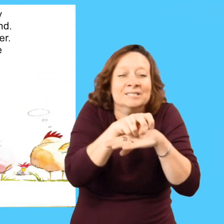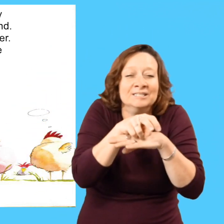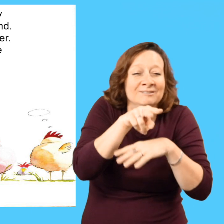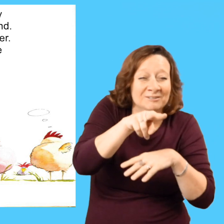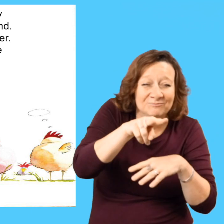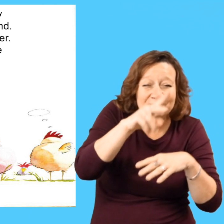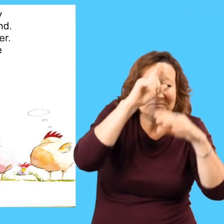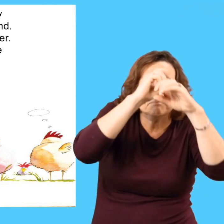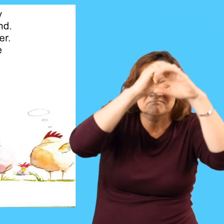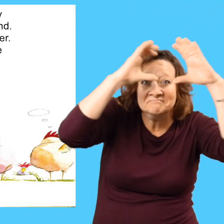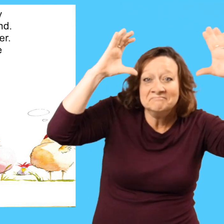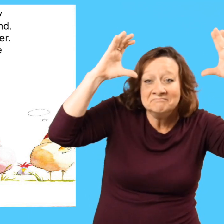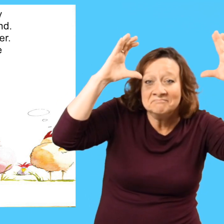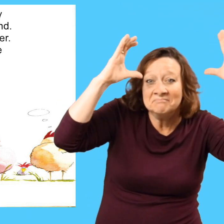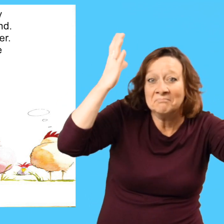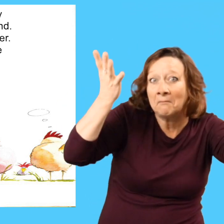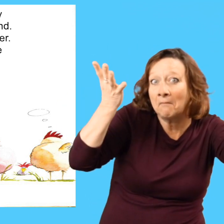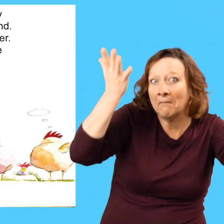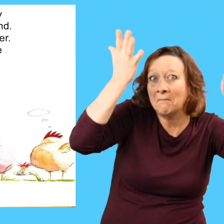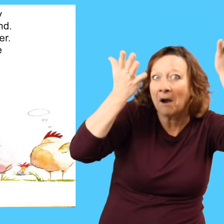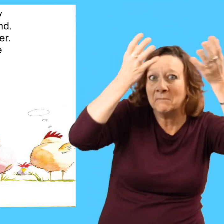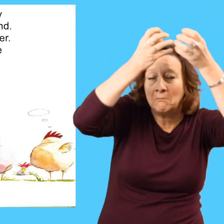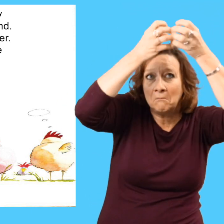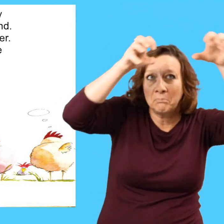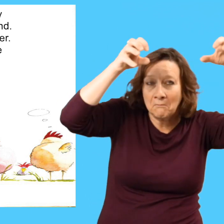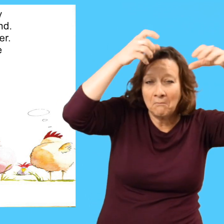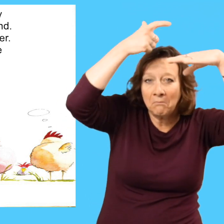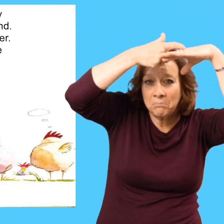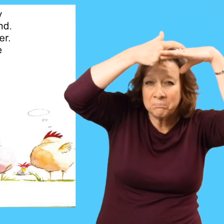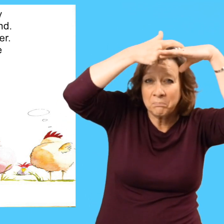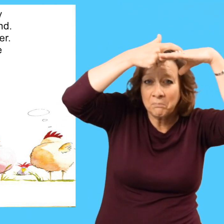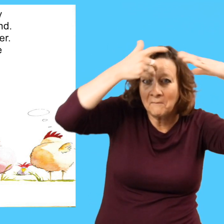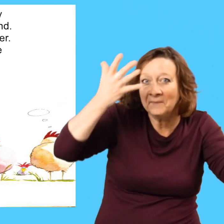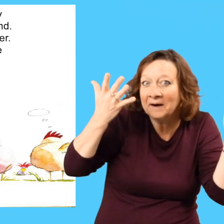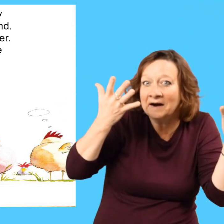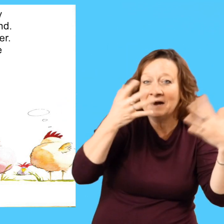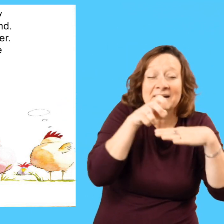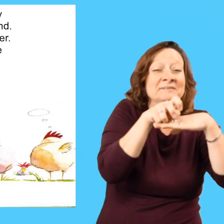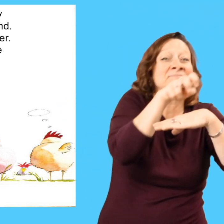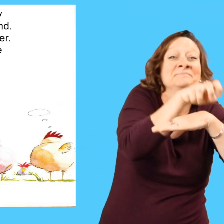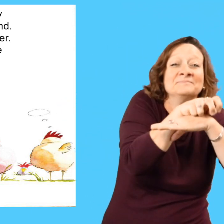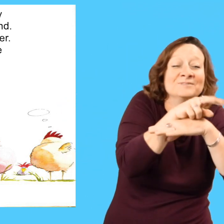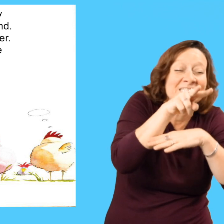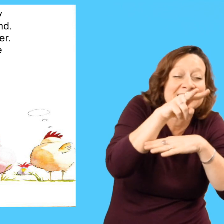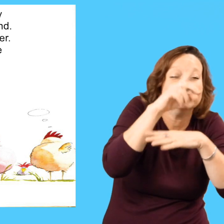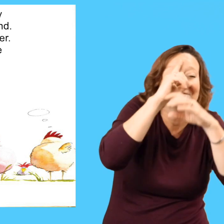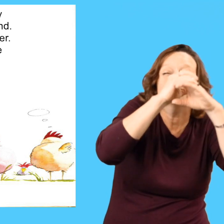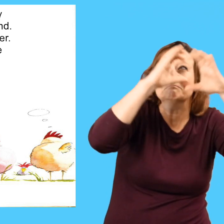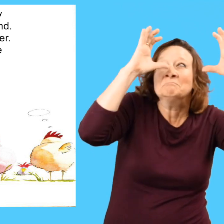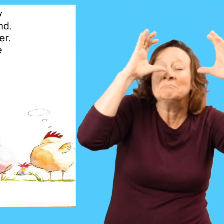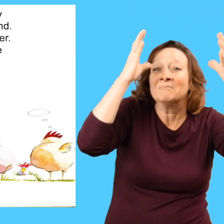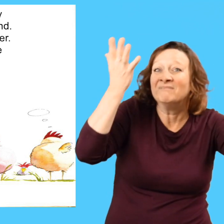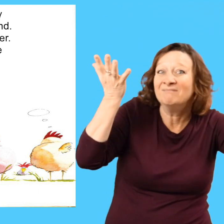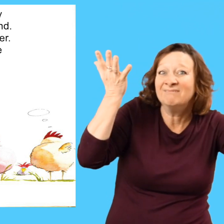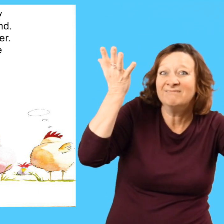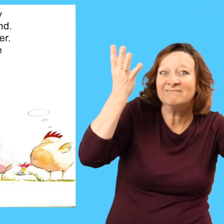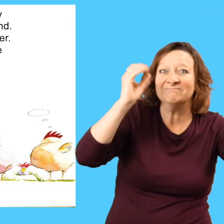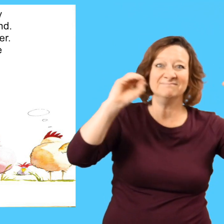third thought the egg maybe cracked. One hen pictured there being no